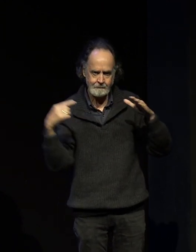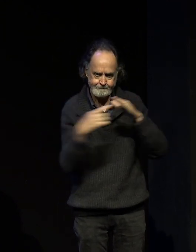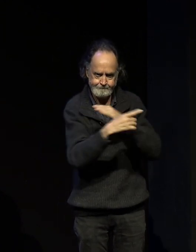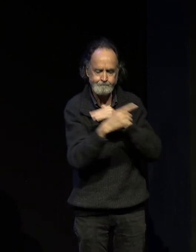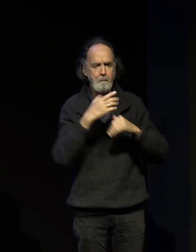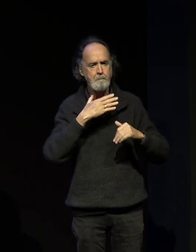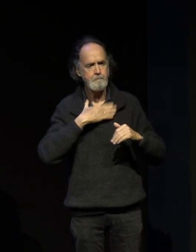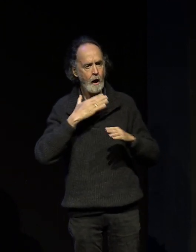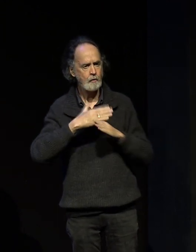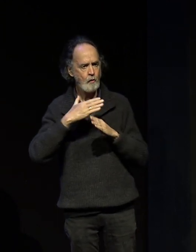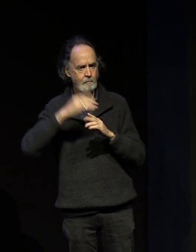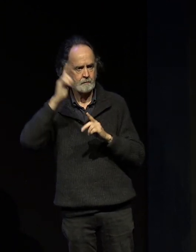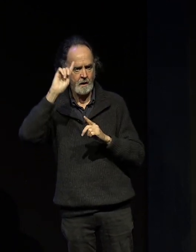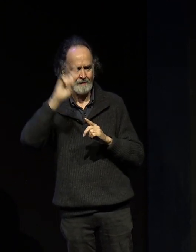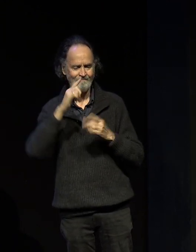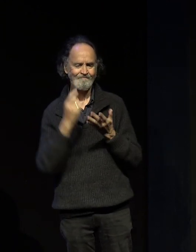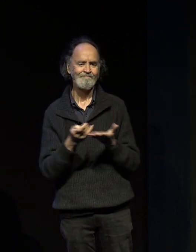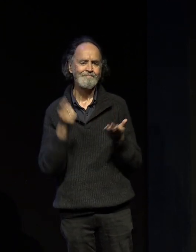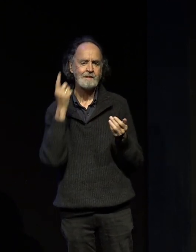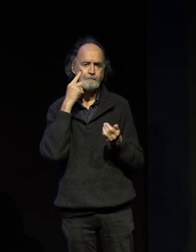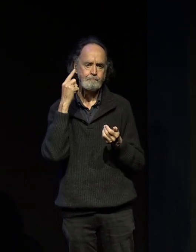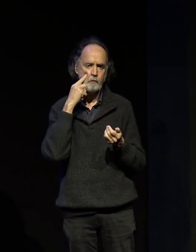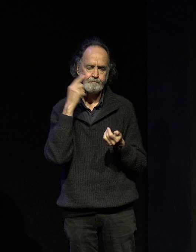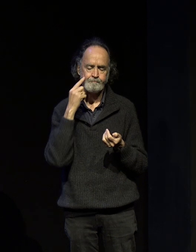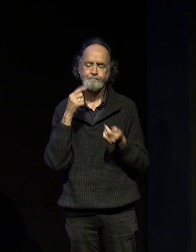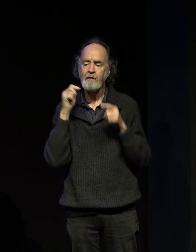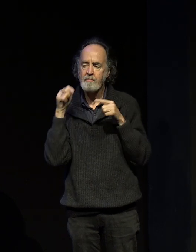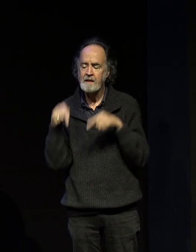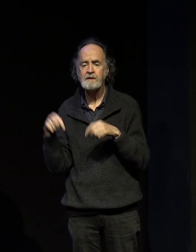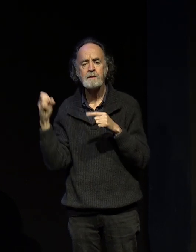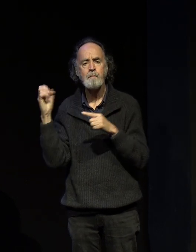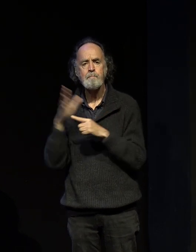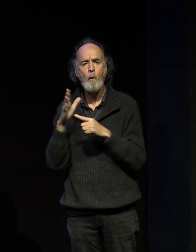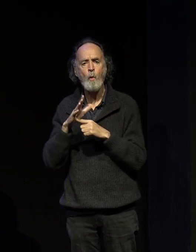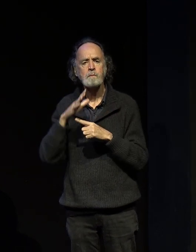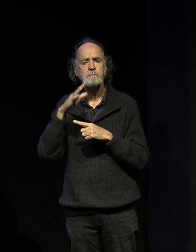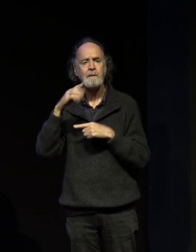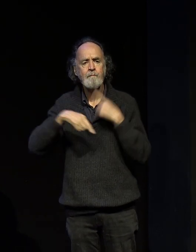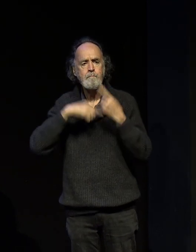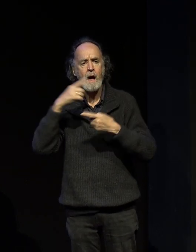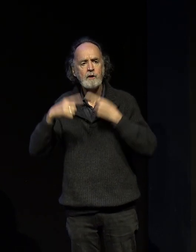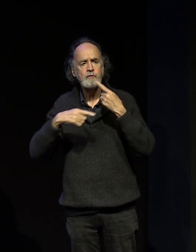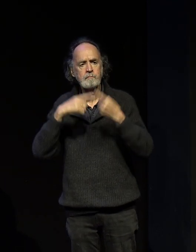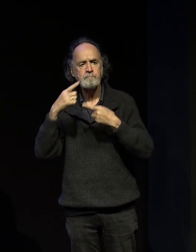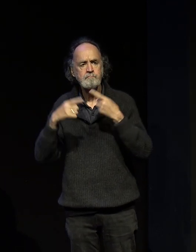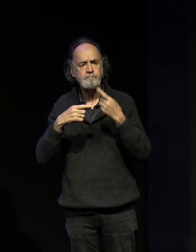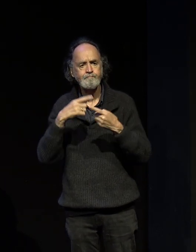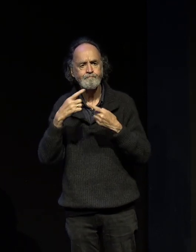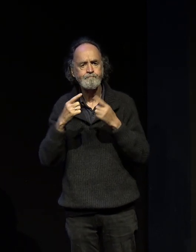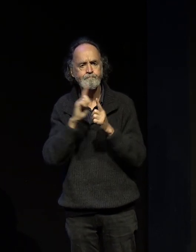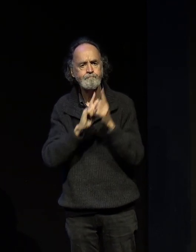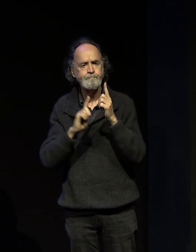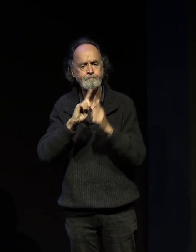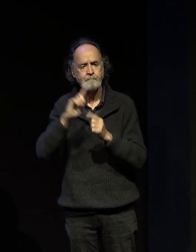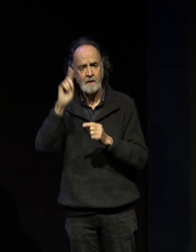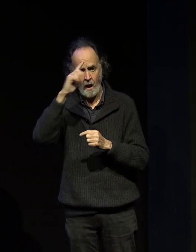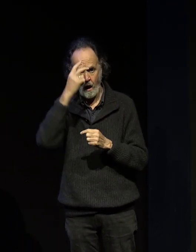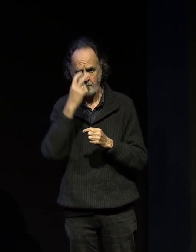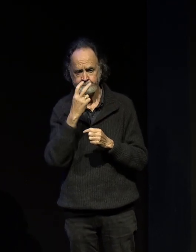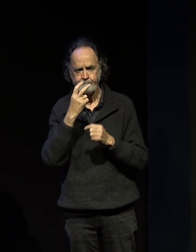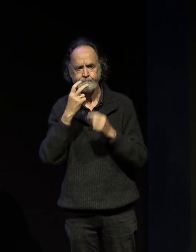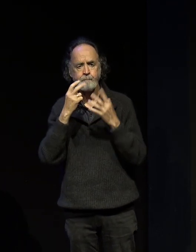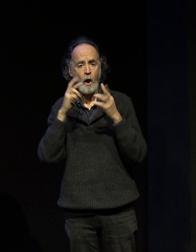reasonably simple this is an important information evening for us and hopefully for you